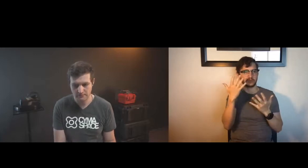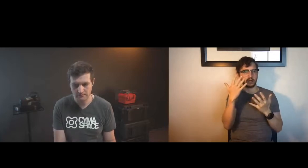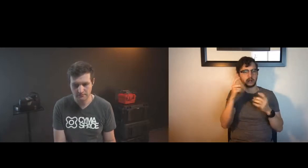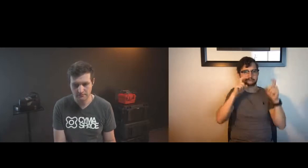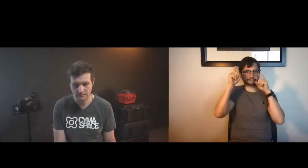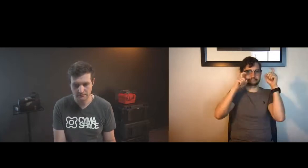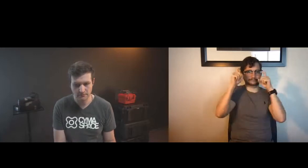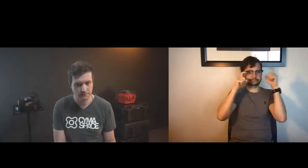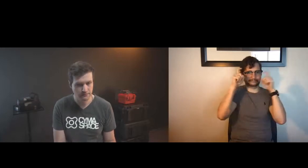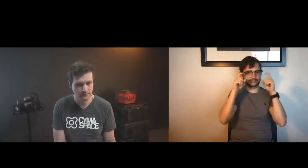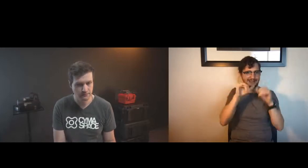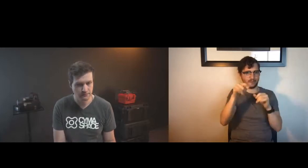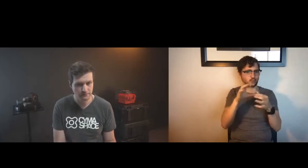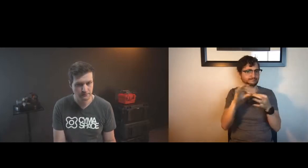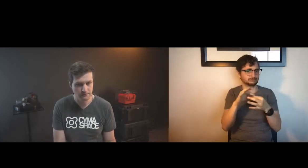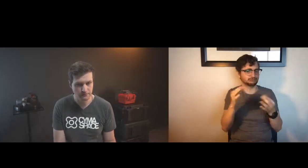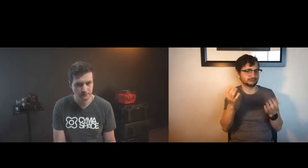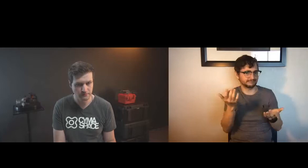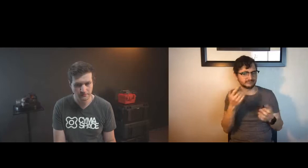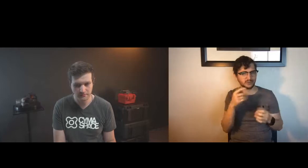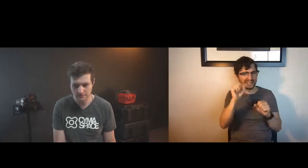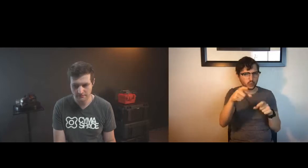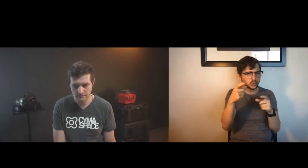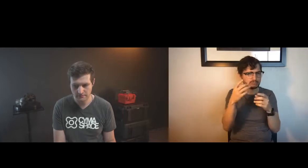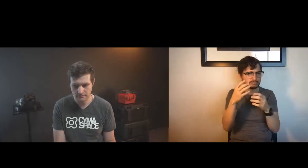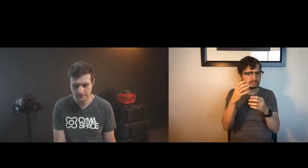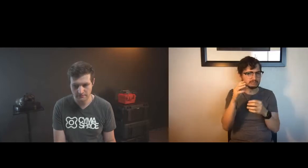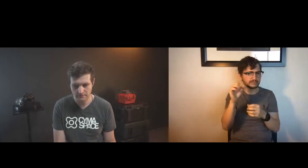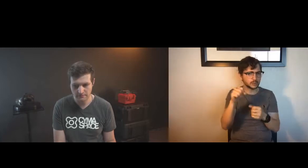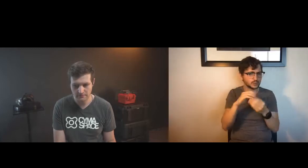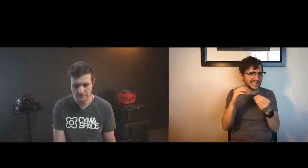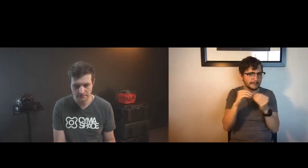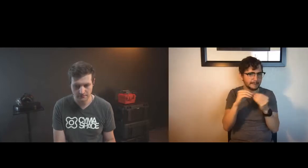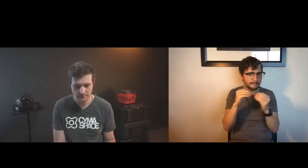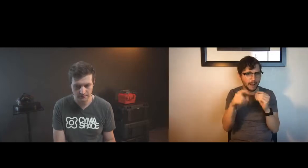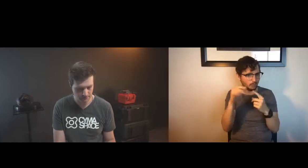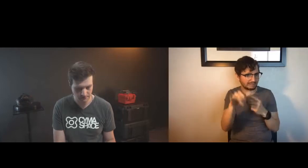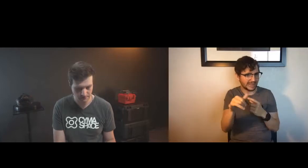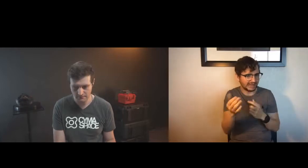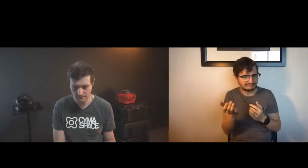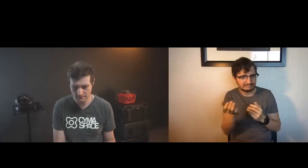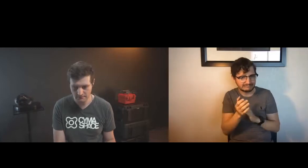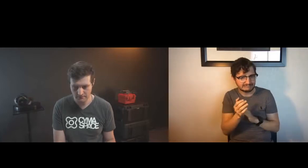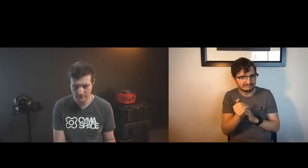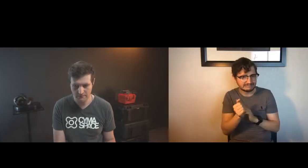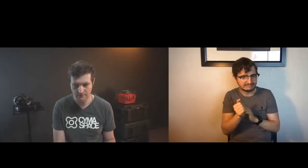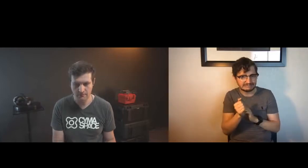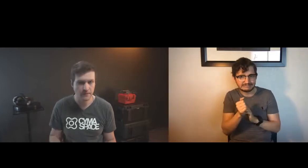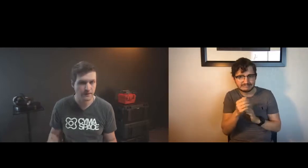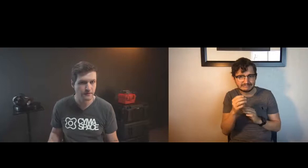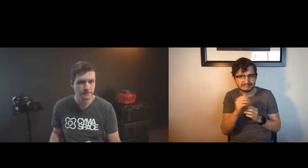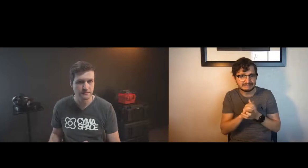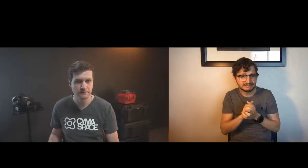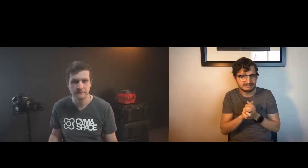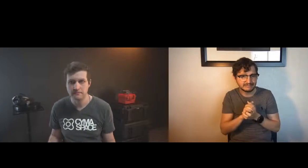by not having access to the facial expression that we know is such an important part of asl can you